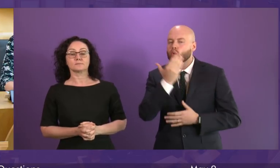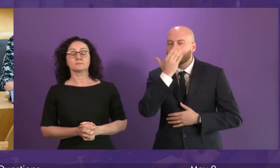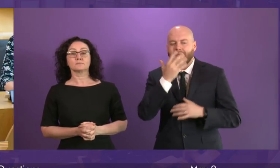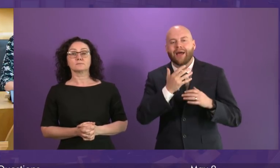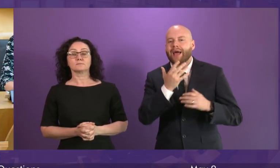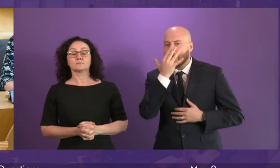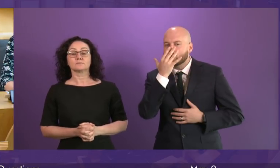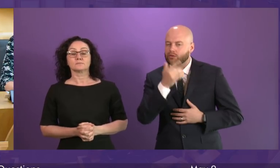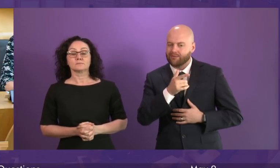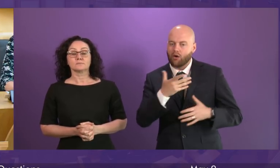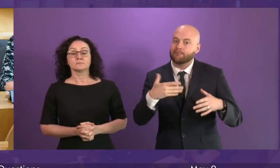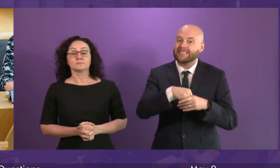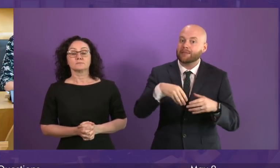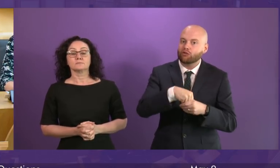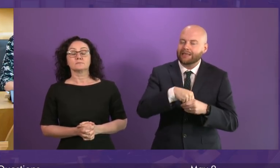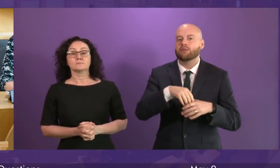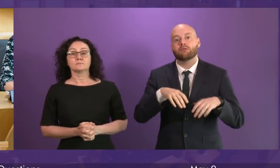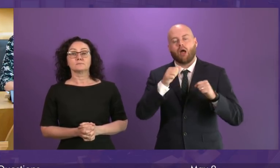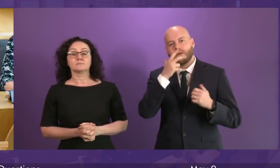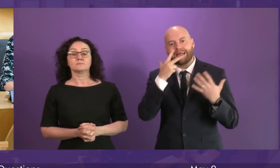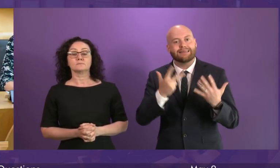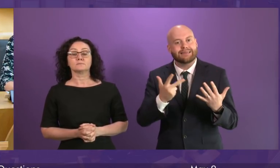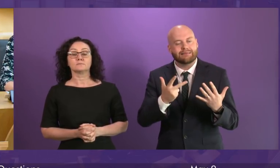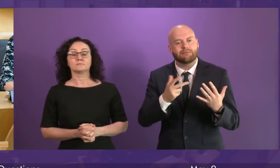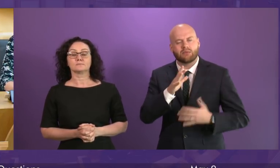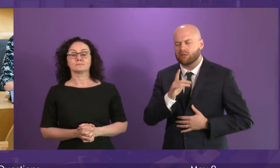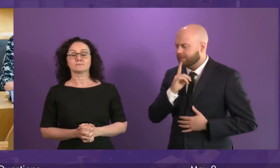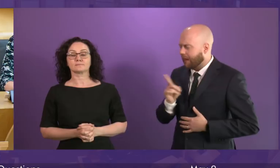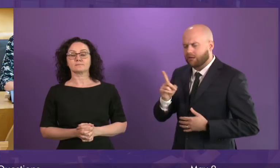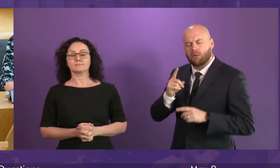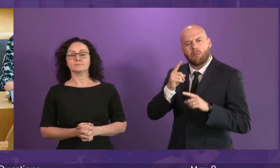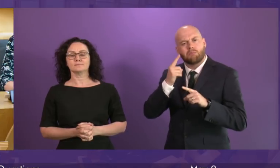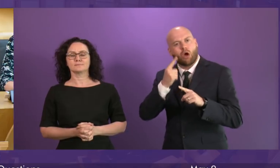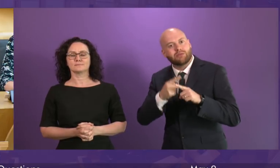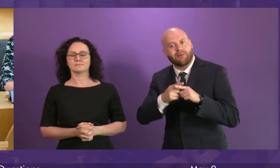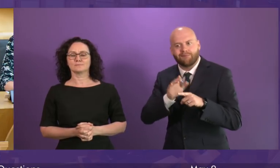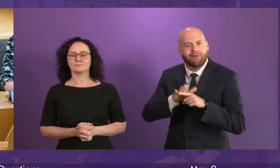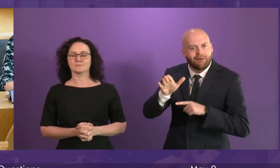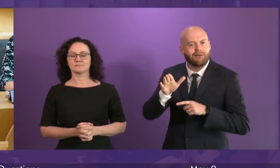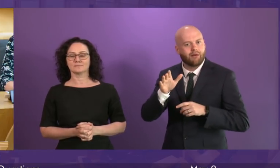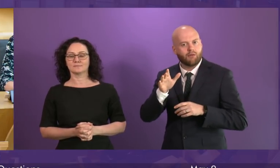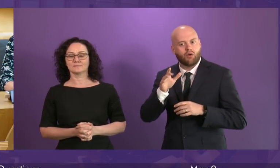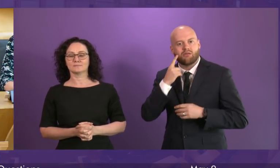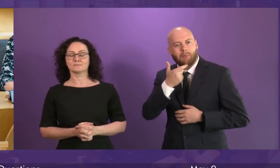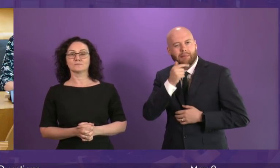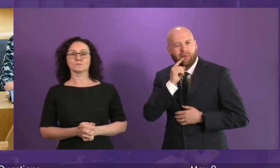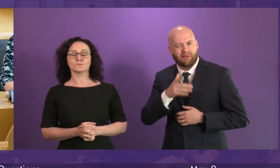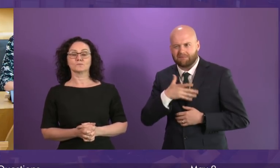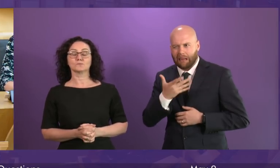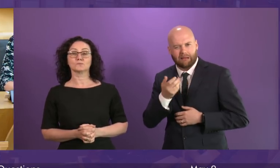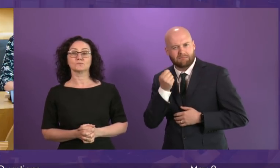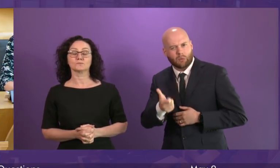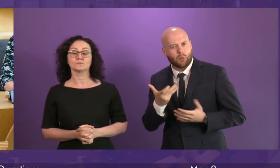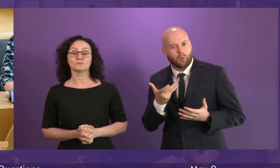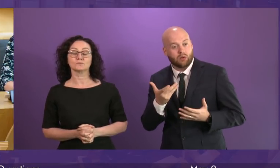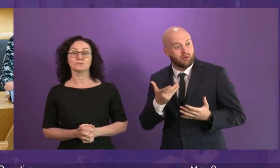It warned that what the SNP government calls positive destinations for young people are often no such thing and that in reality we're letting